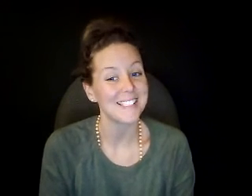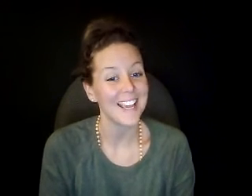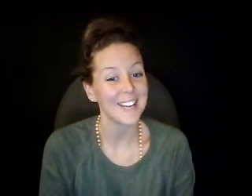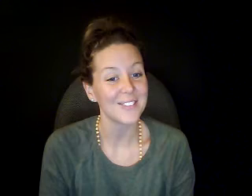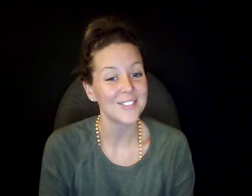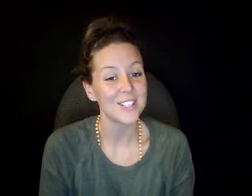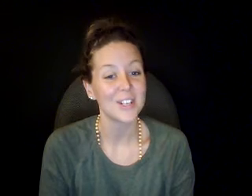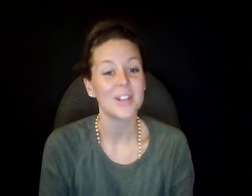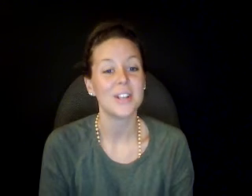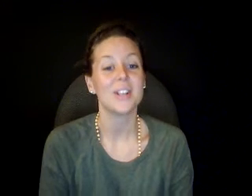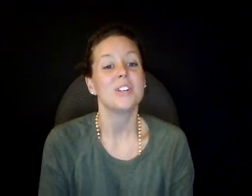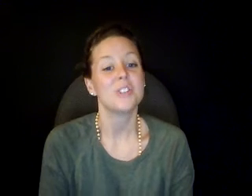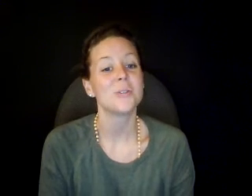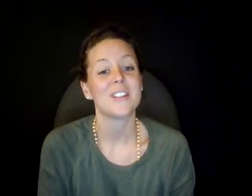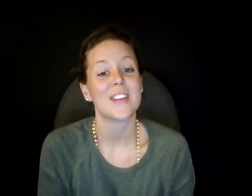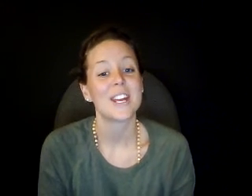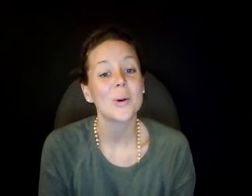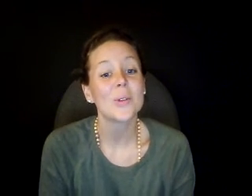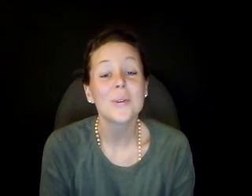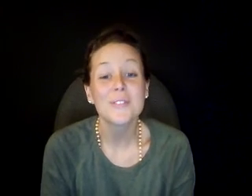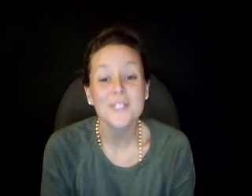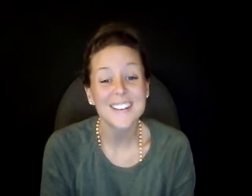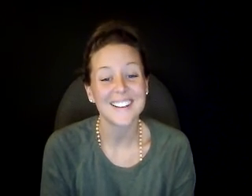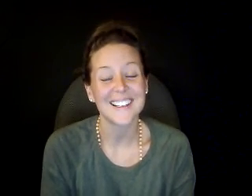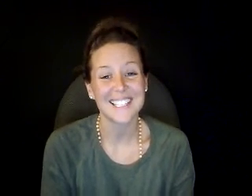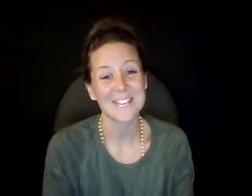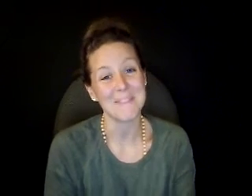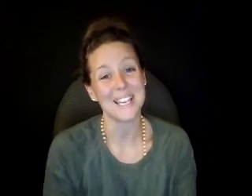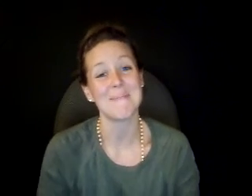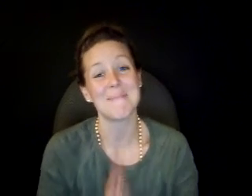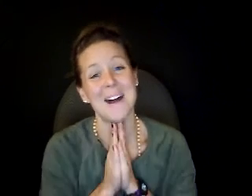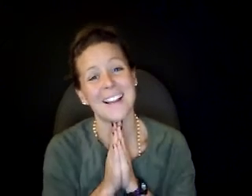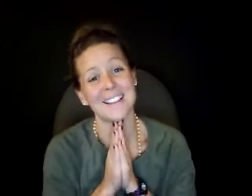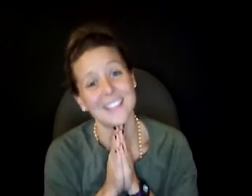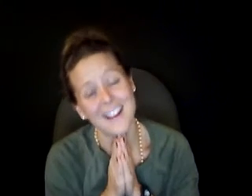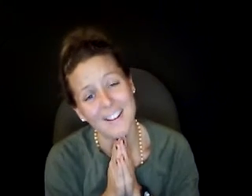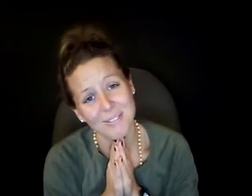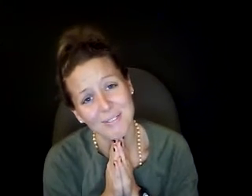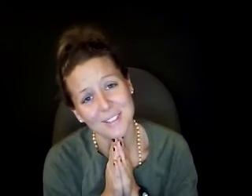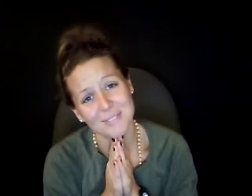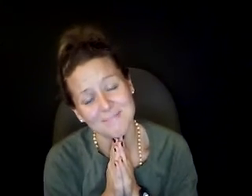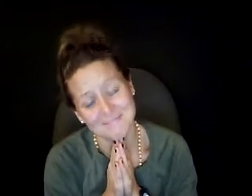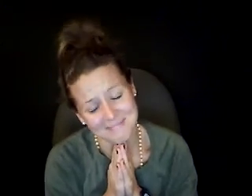saved, sure that I go through fear to meet my love. Hmm.